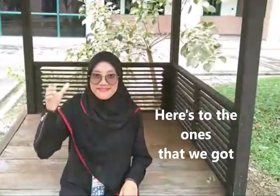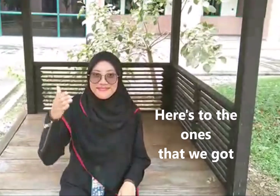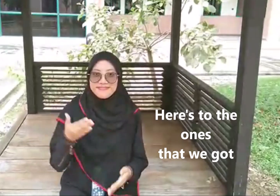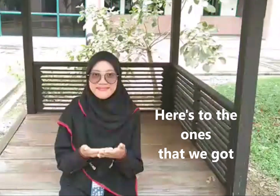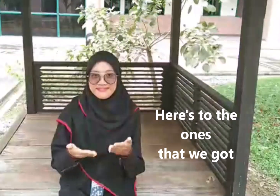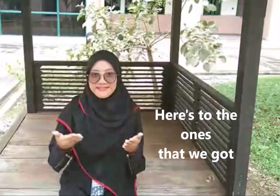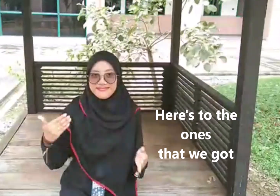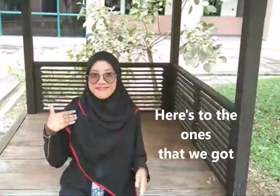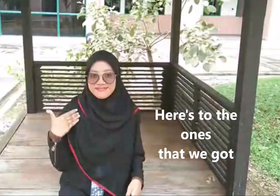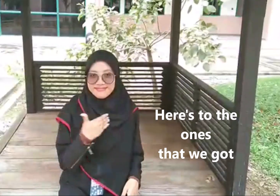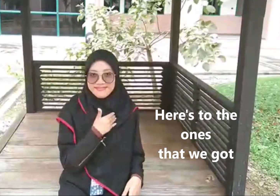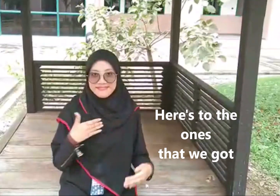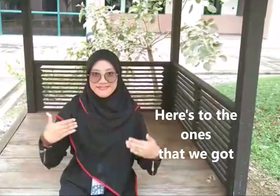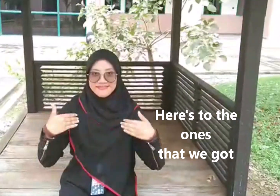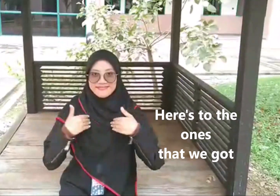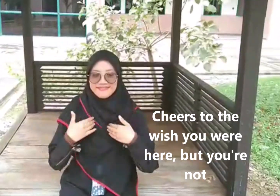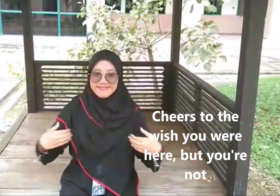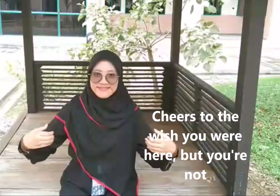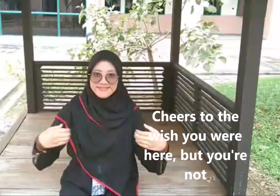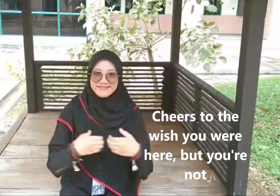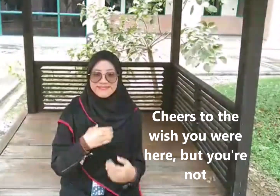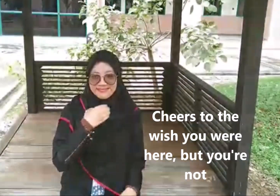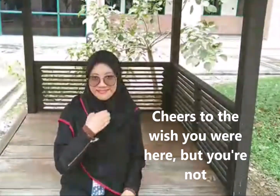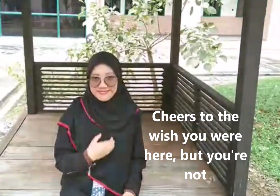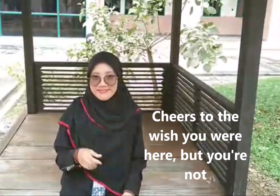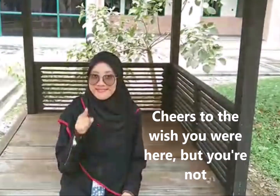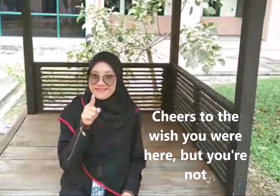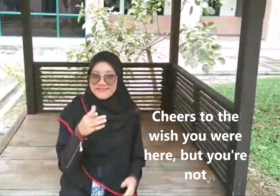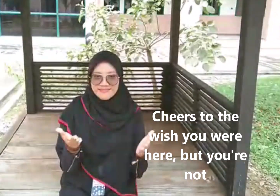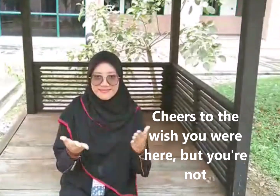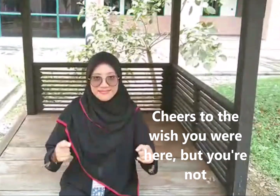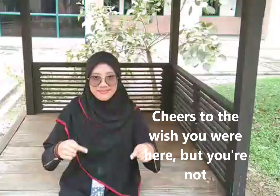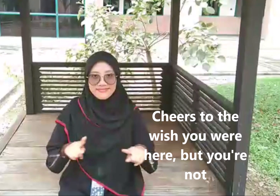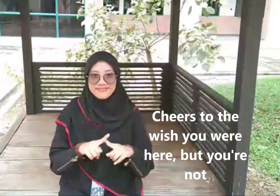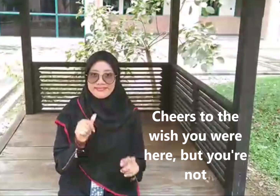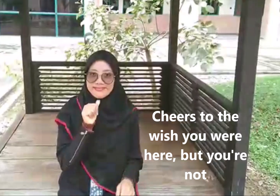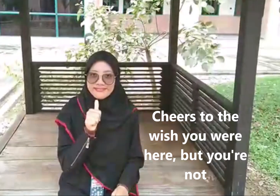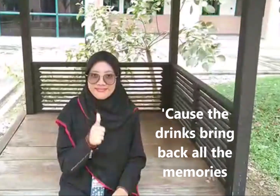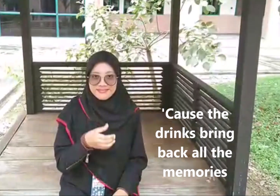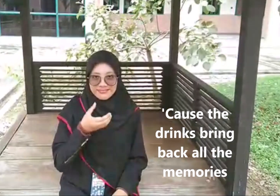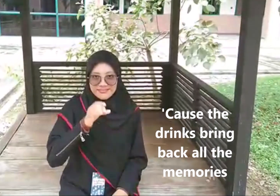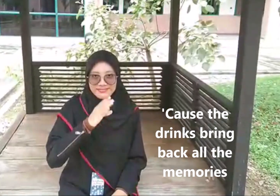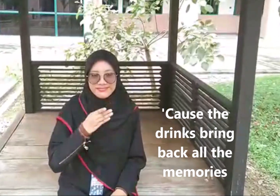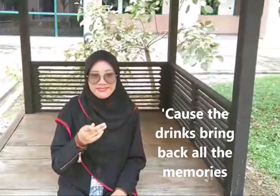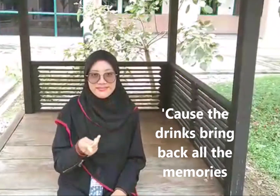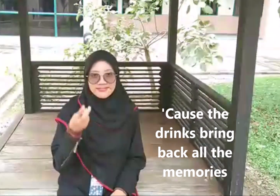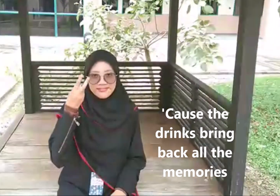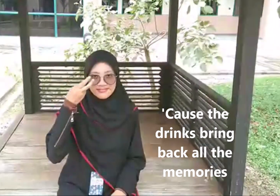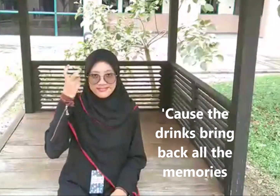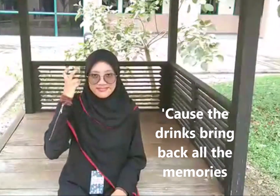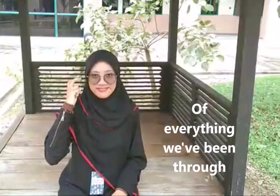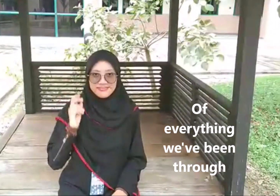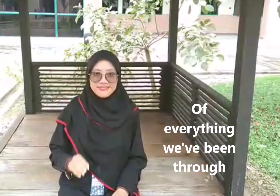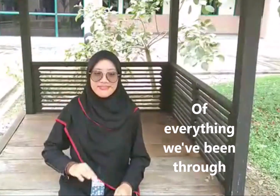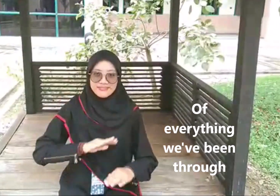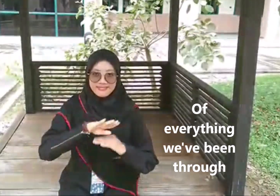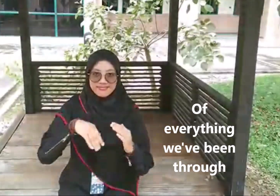to the ones that we got Cheers to the wish you were here but you're not Cause the drinks bring back all the memories Of